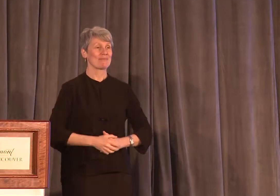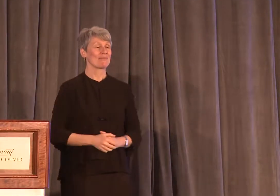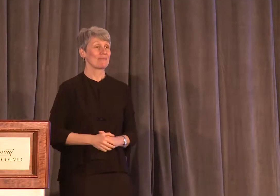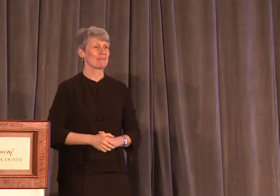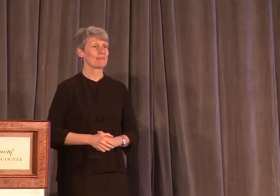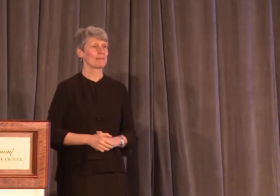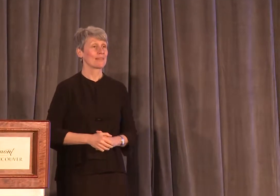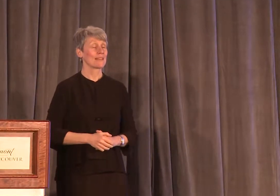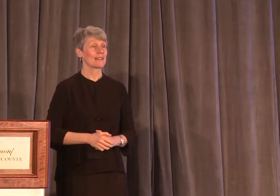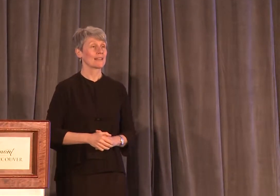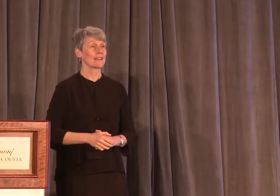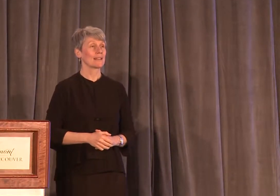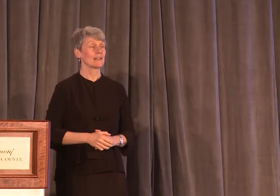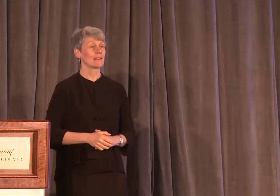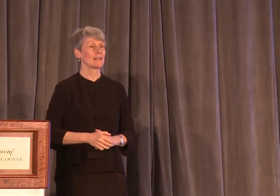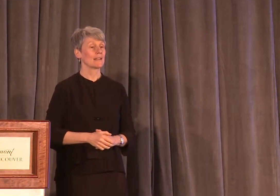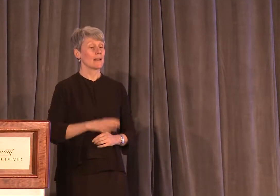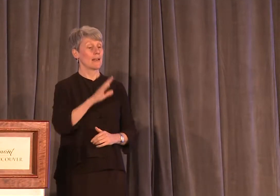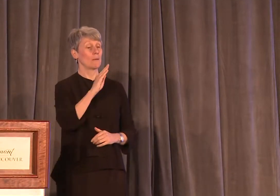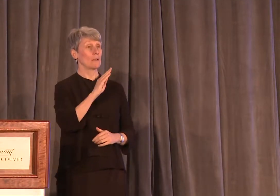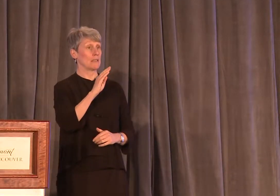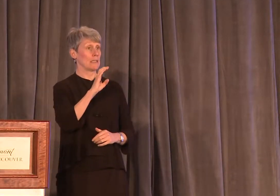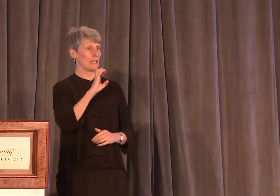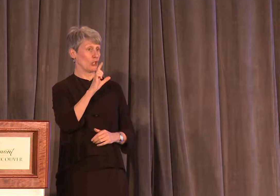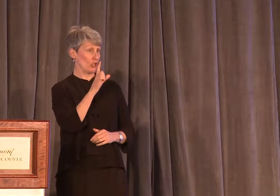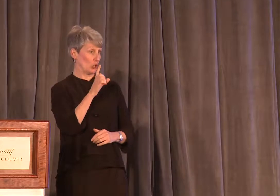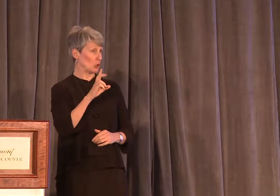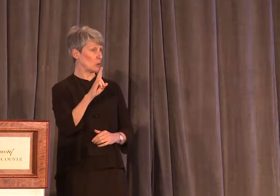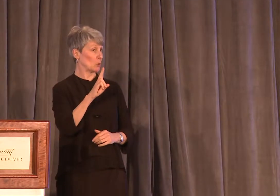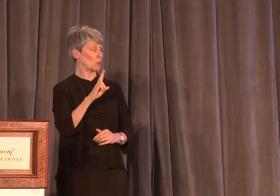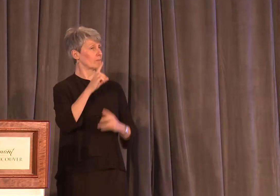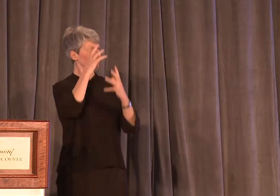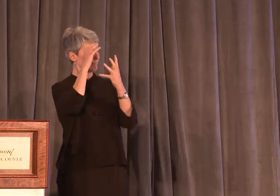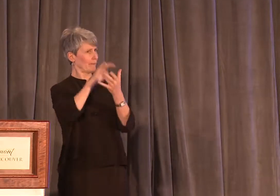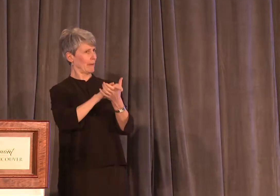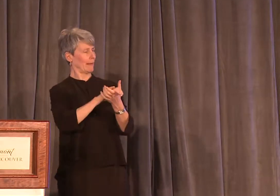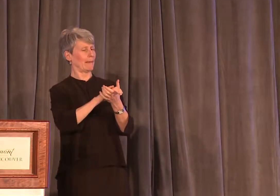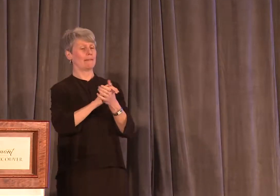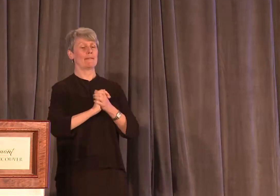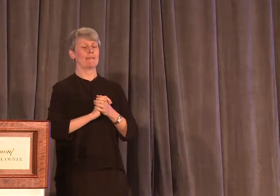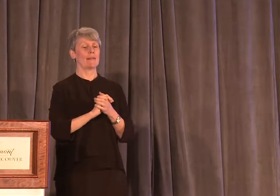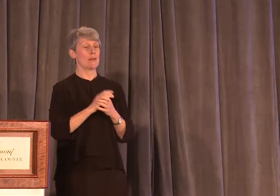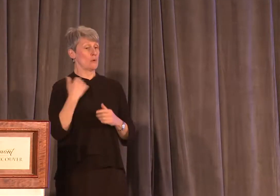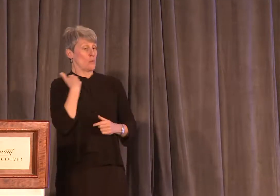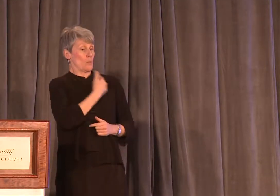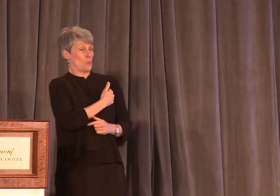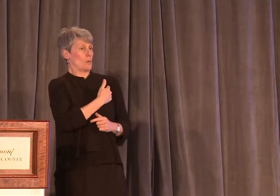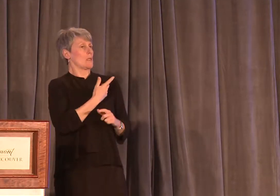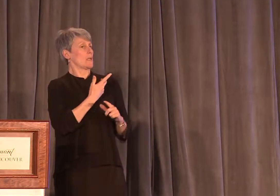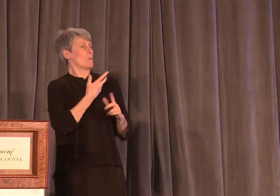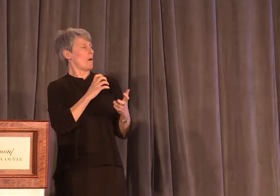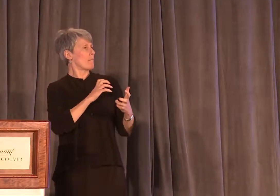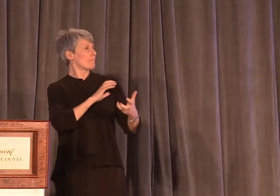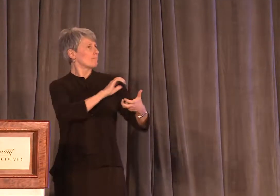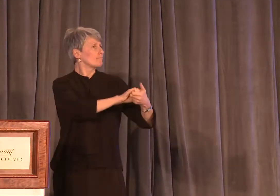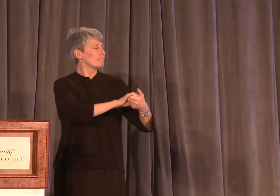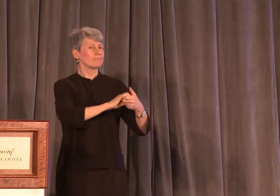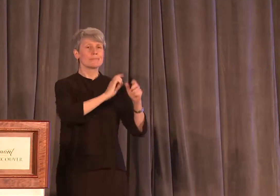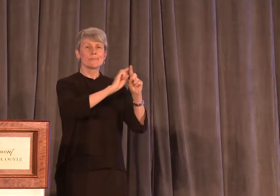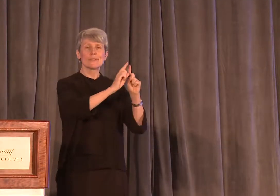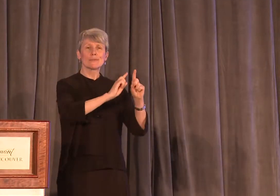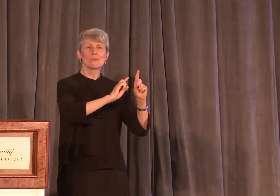And, of course, our union strongly believes that it is vitally important for us to partner with community